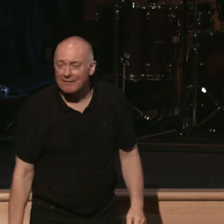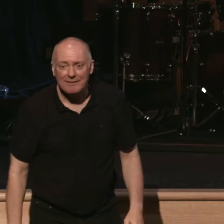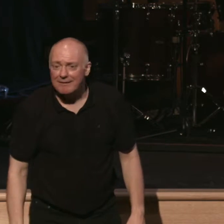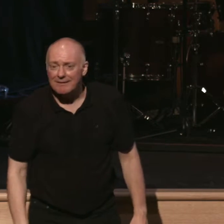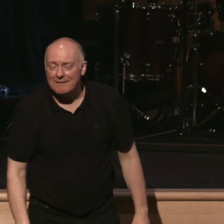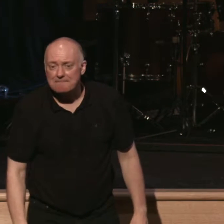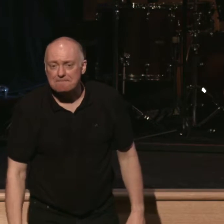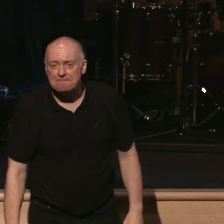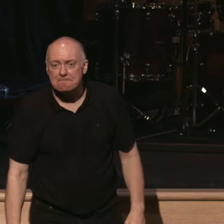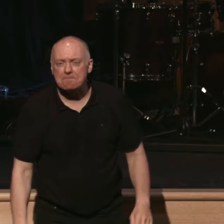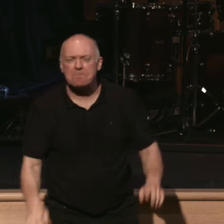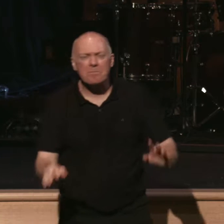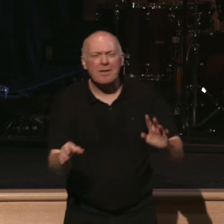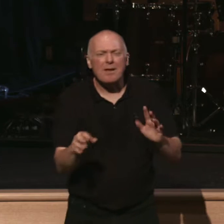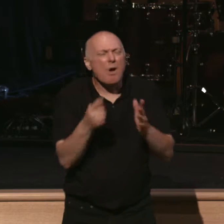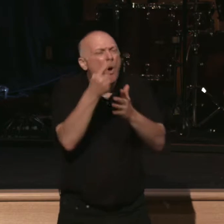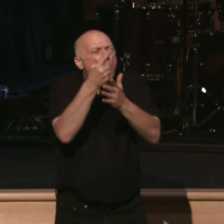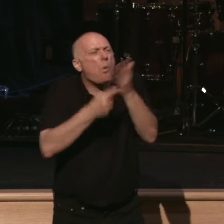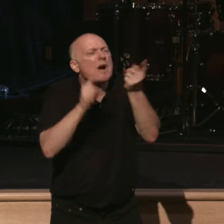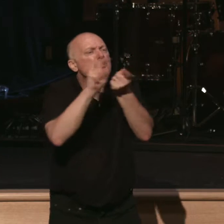So what does repentance look like?